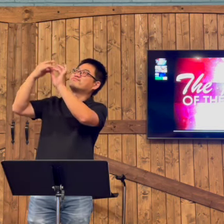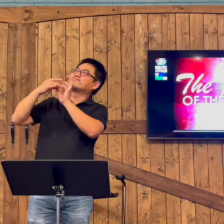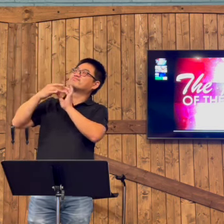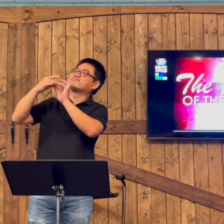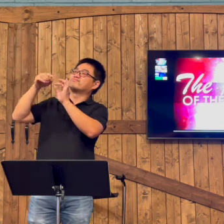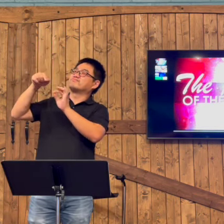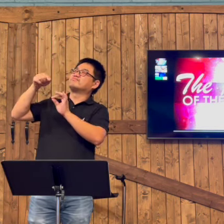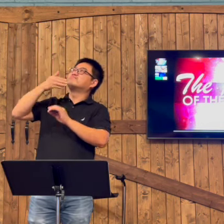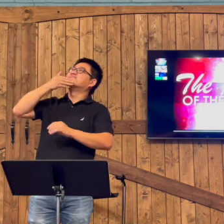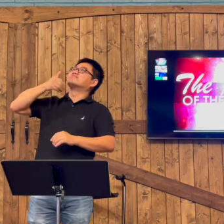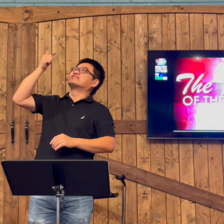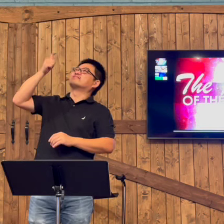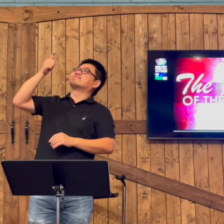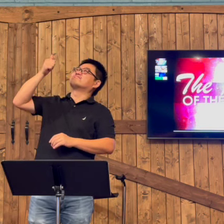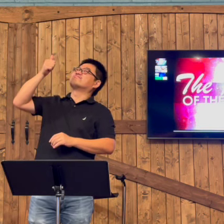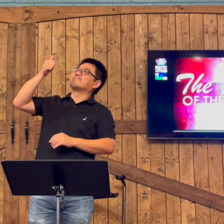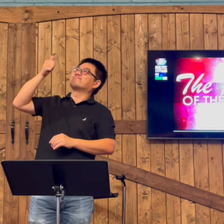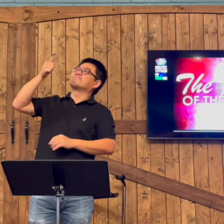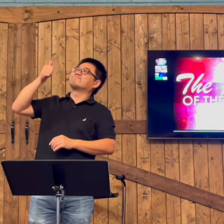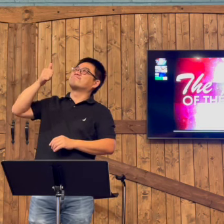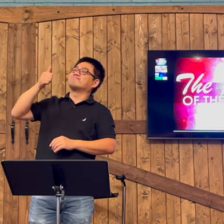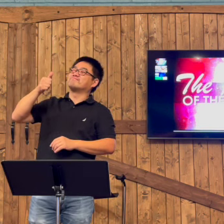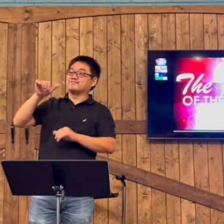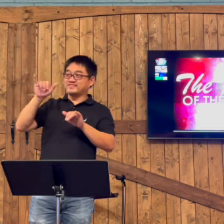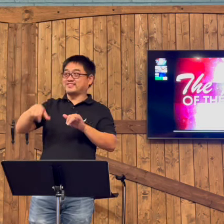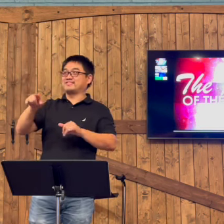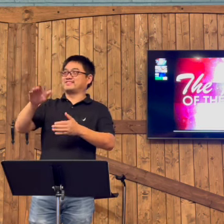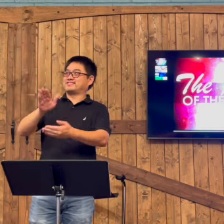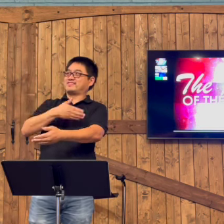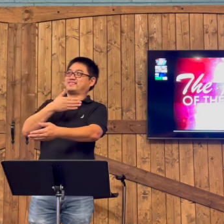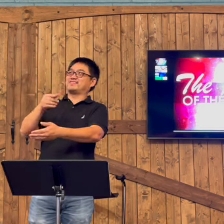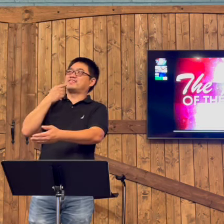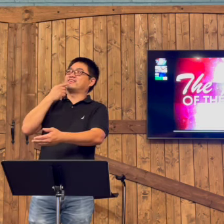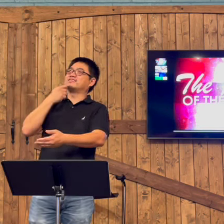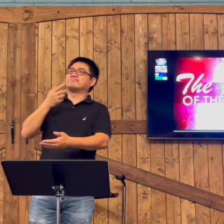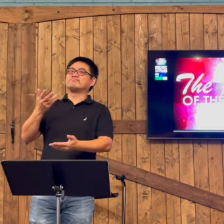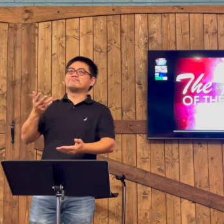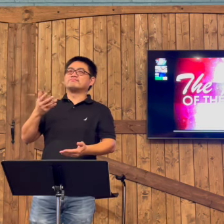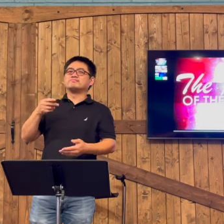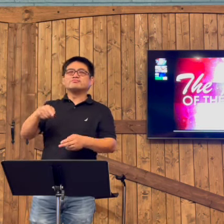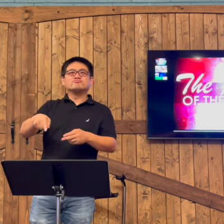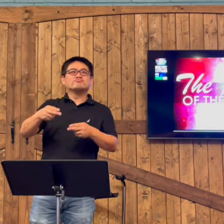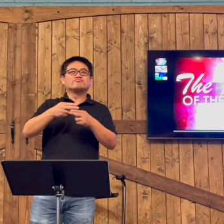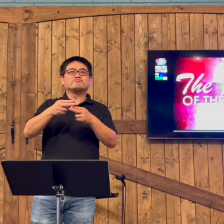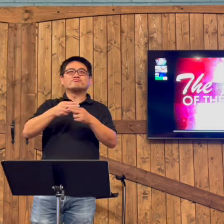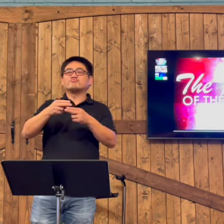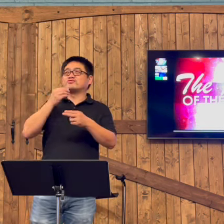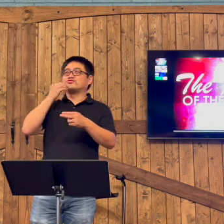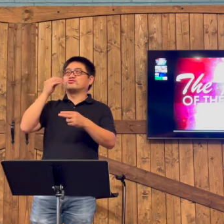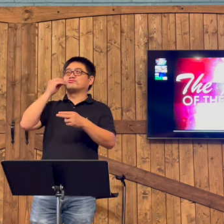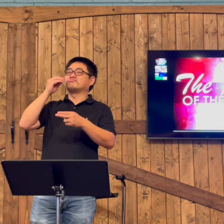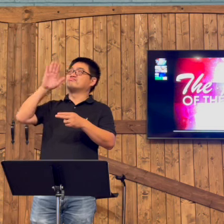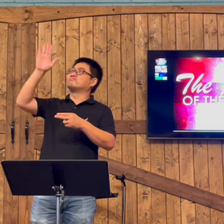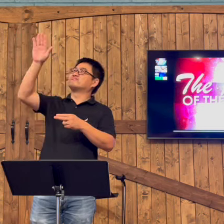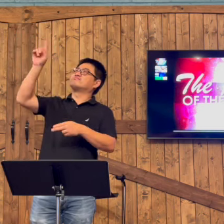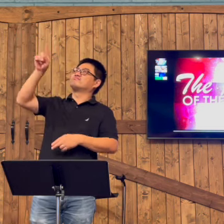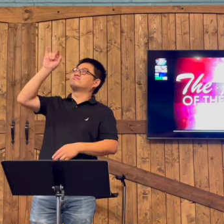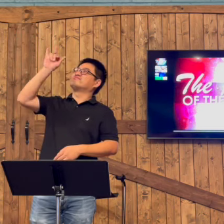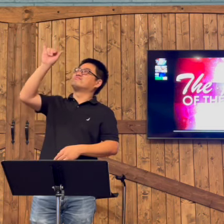abide in You. That it's better that we are with You. Just like that song said, that this home here on